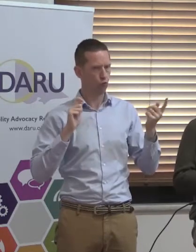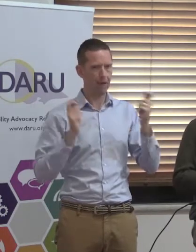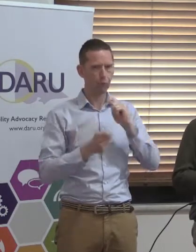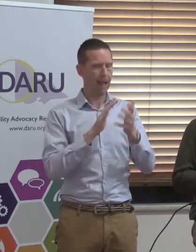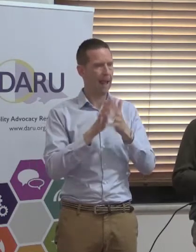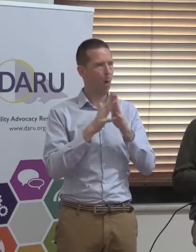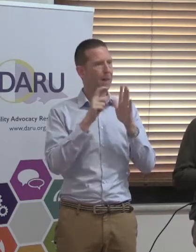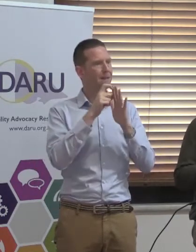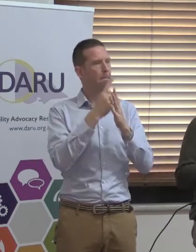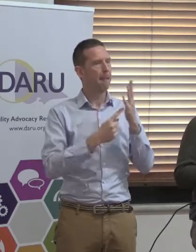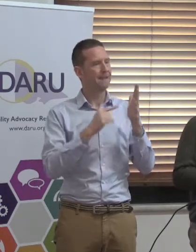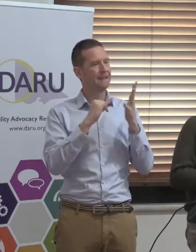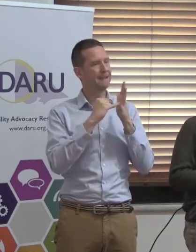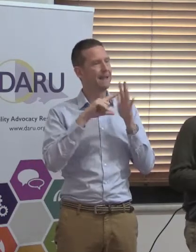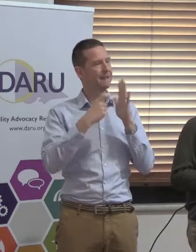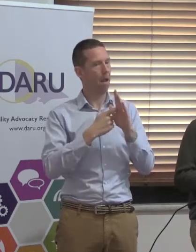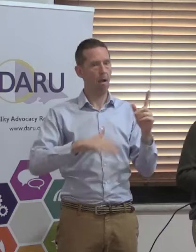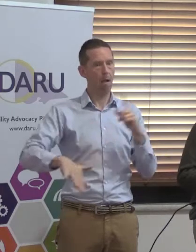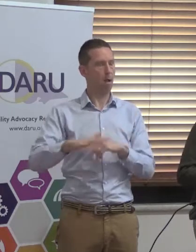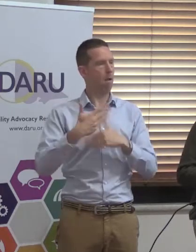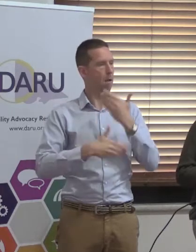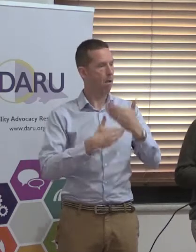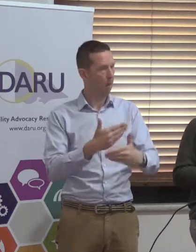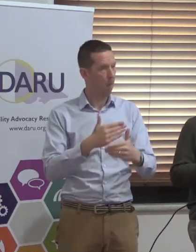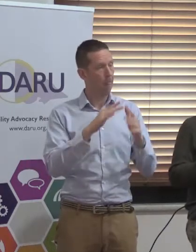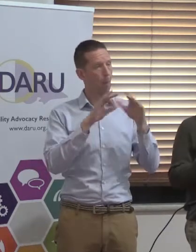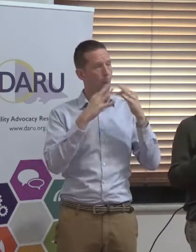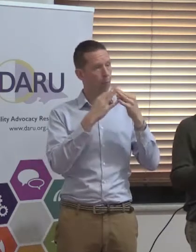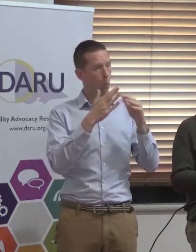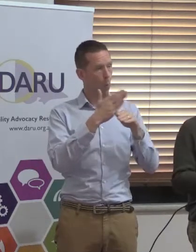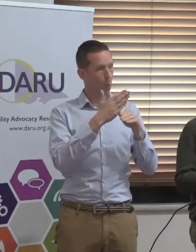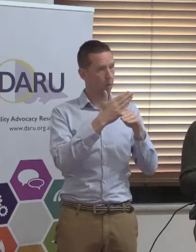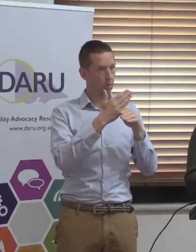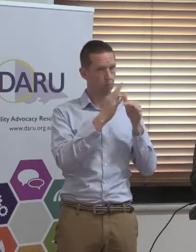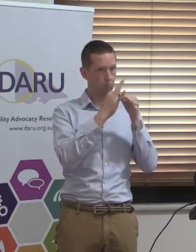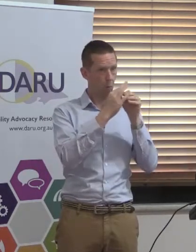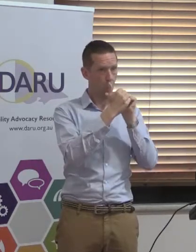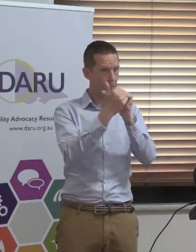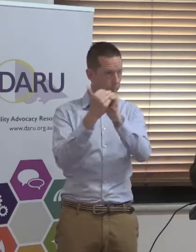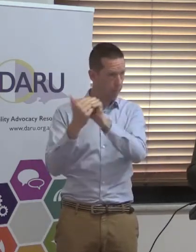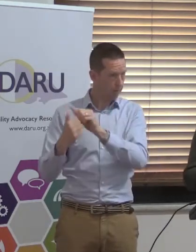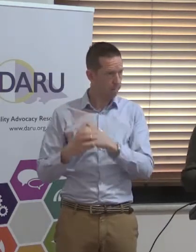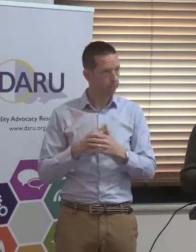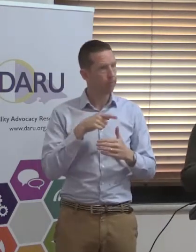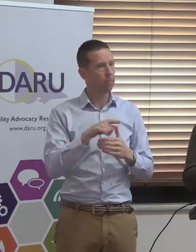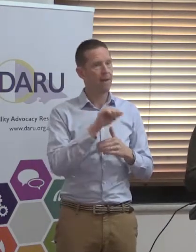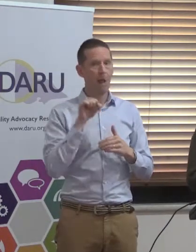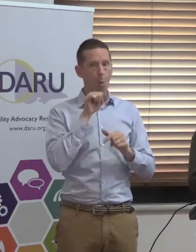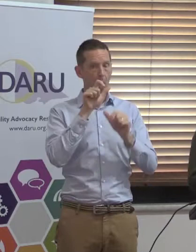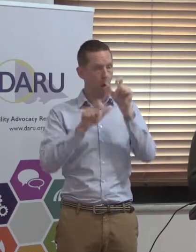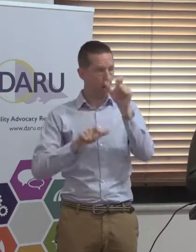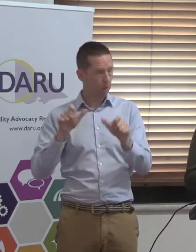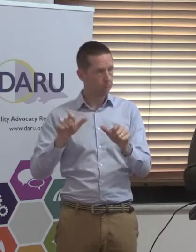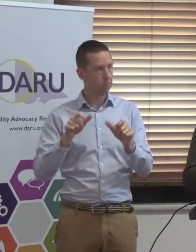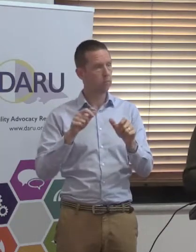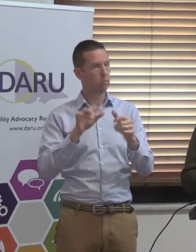disability sector is working, the organisations you're working with, the nature of relationship between our clients and the